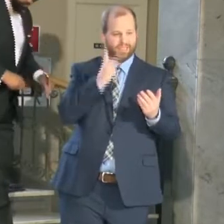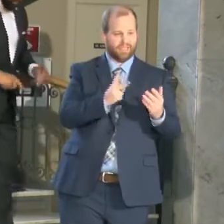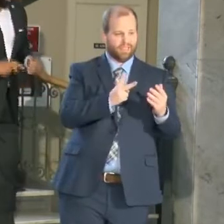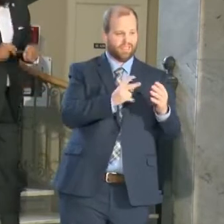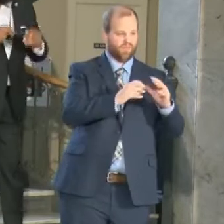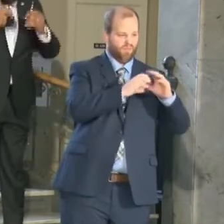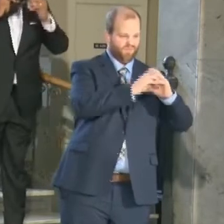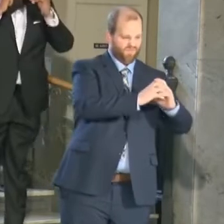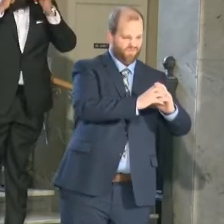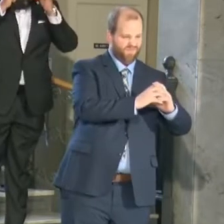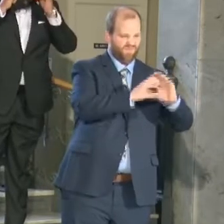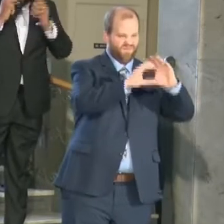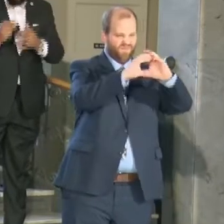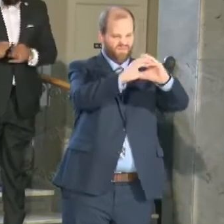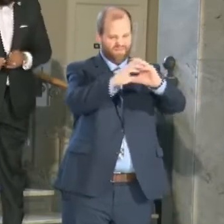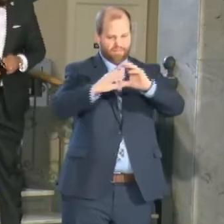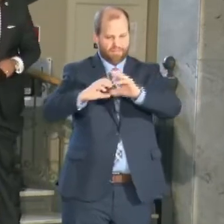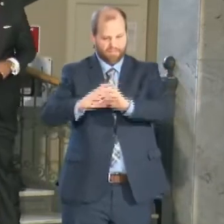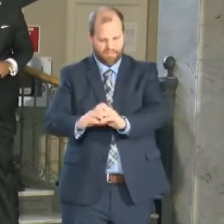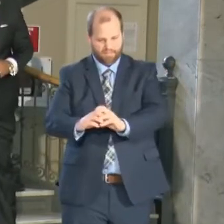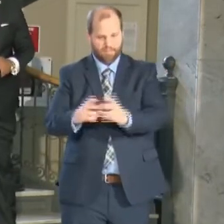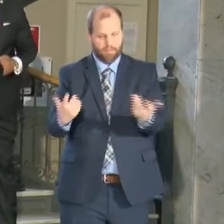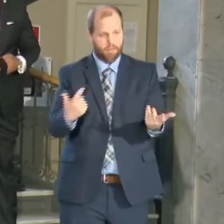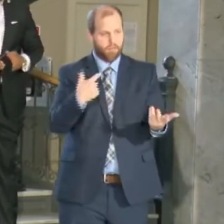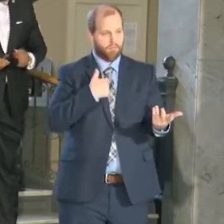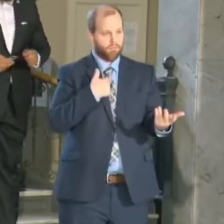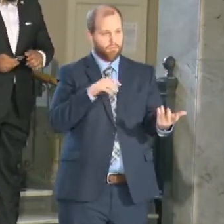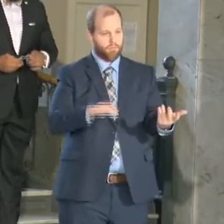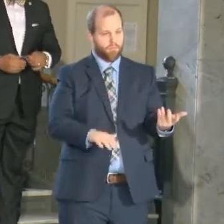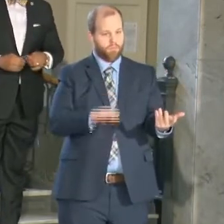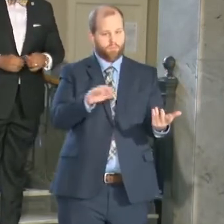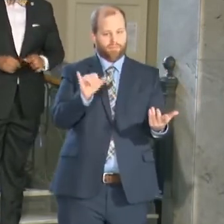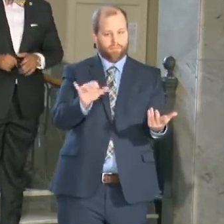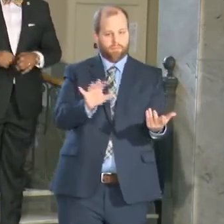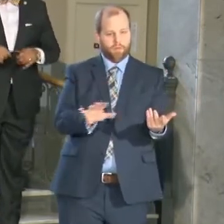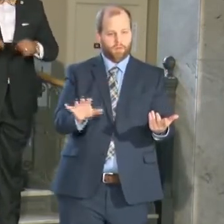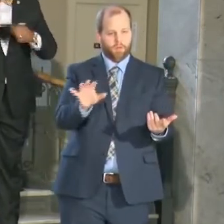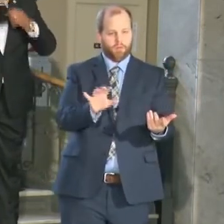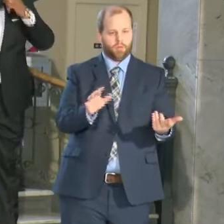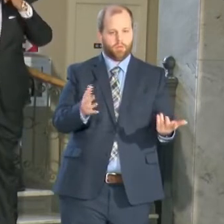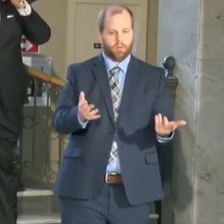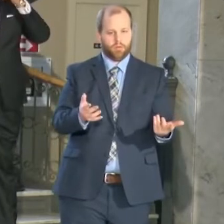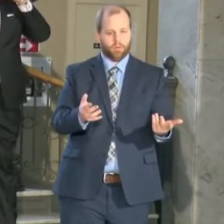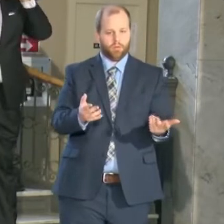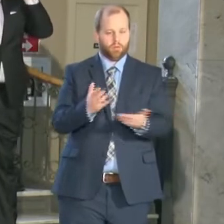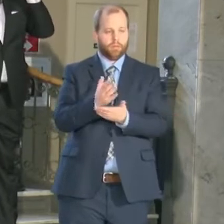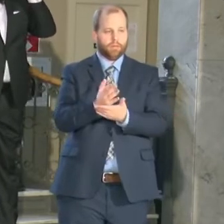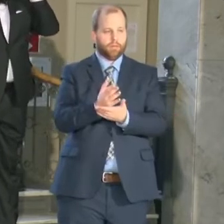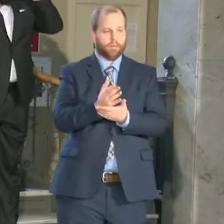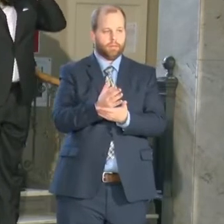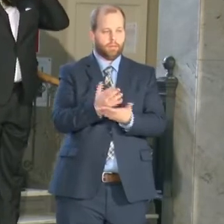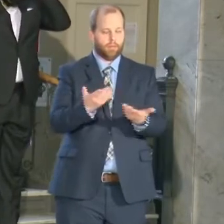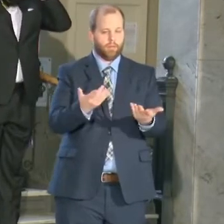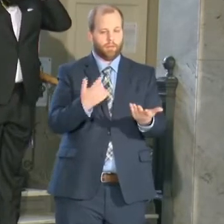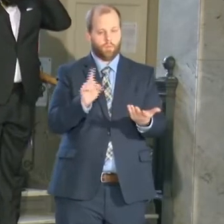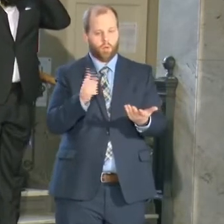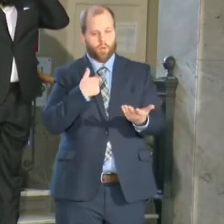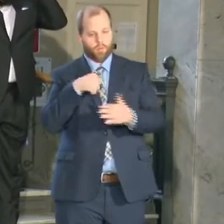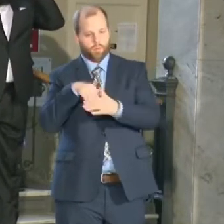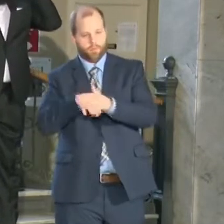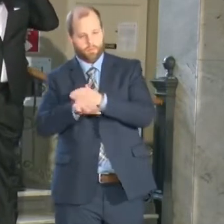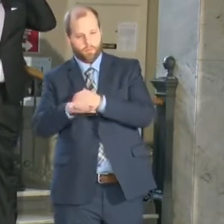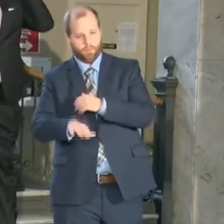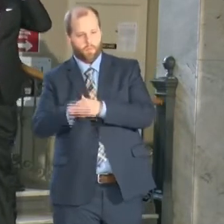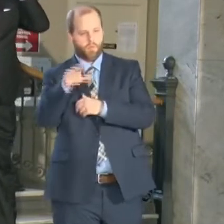are located uh as a resident of one of the areas where we see the pockets of crime that some area where i was born raised and i still